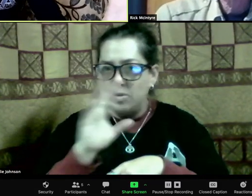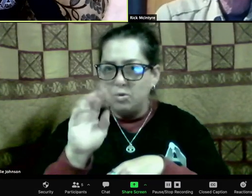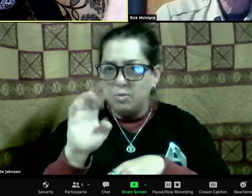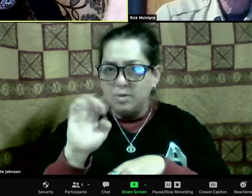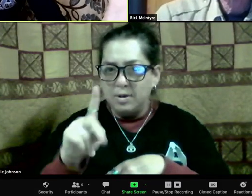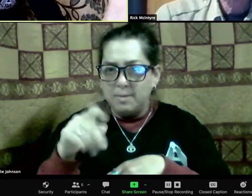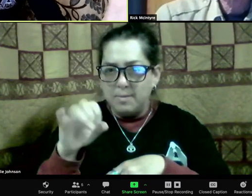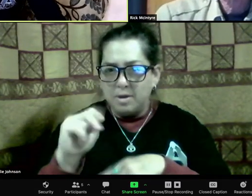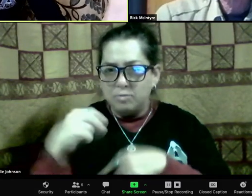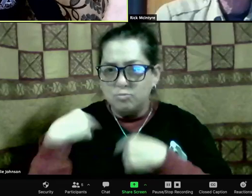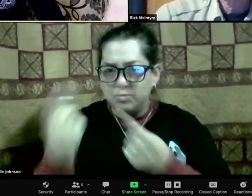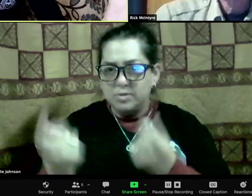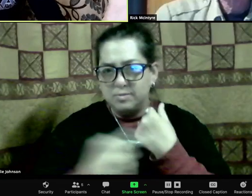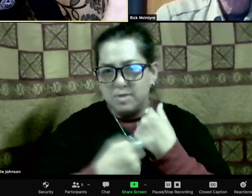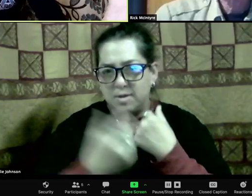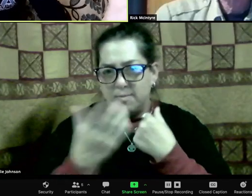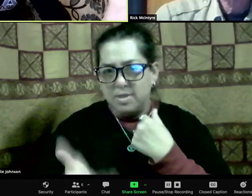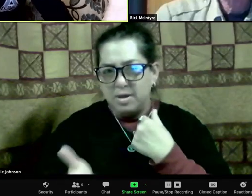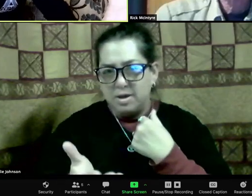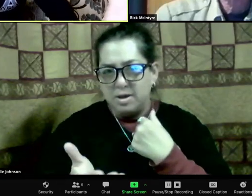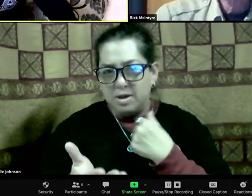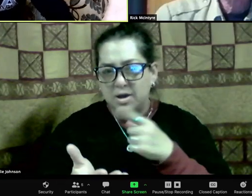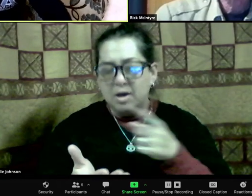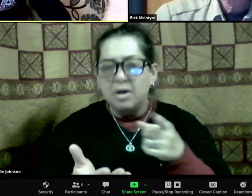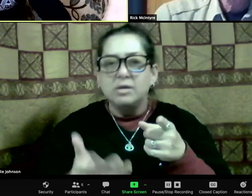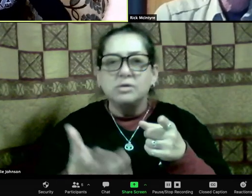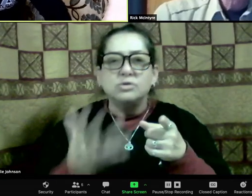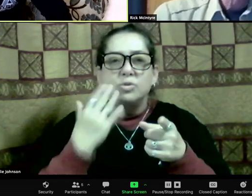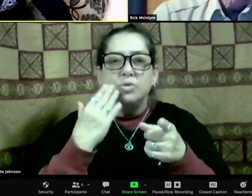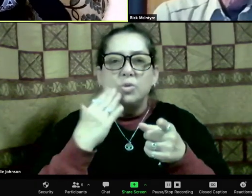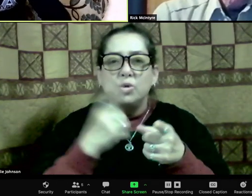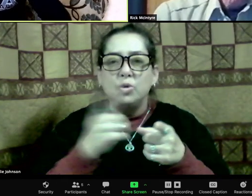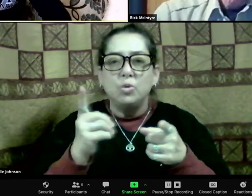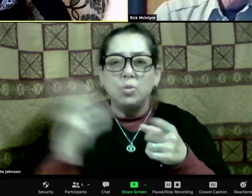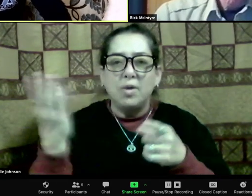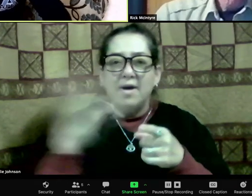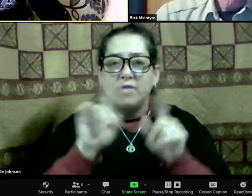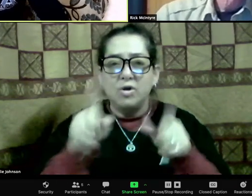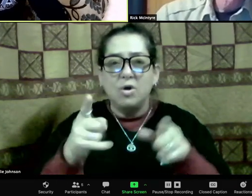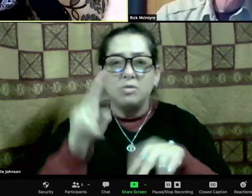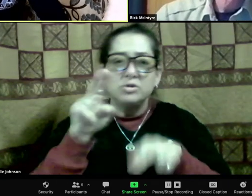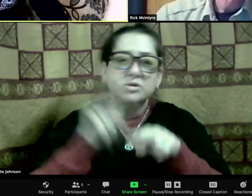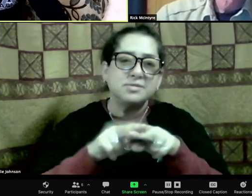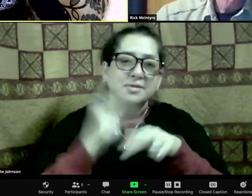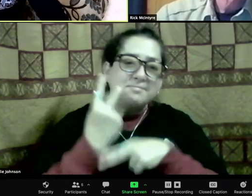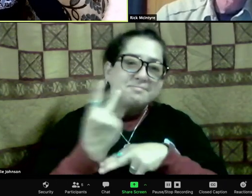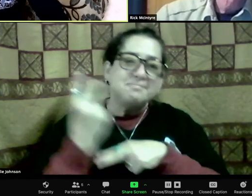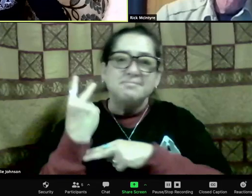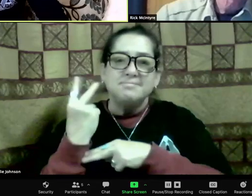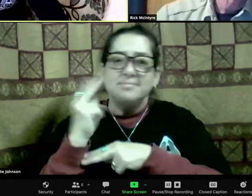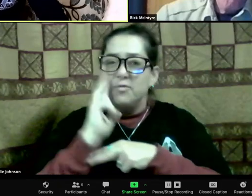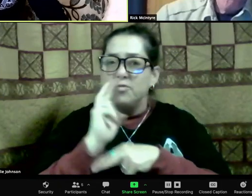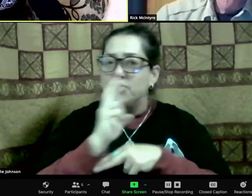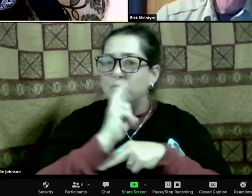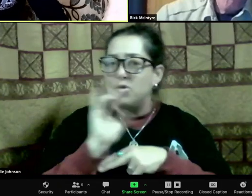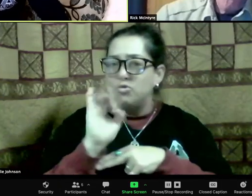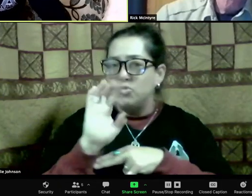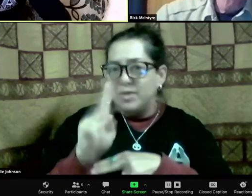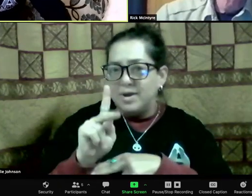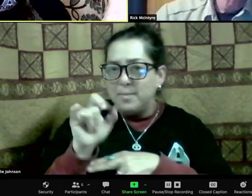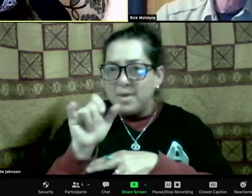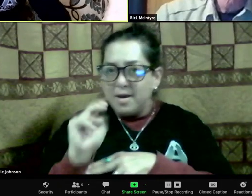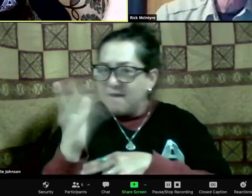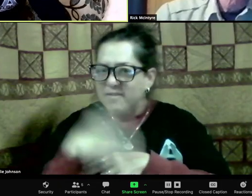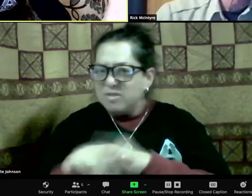I think it's a sound theory. I honestly believe in experience. Do we have some more questions?